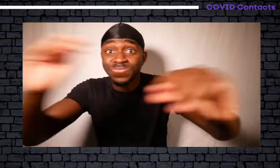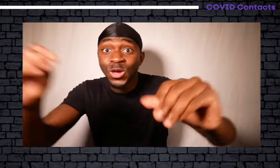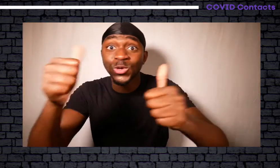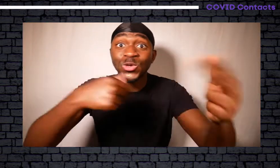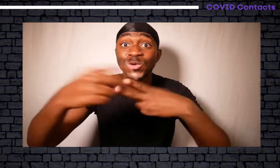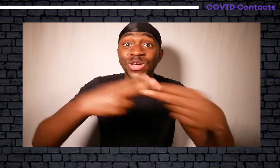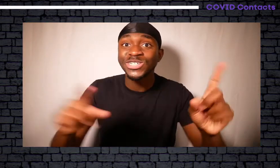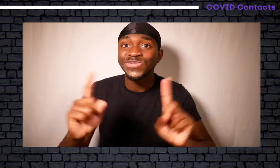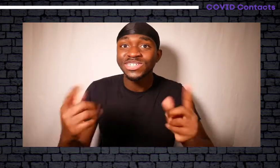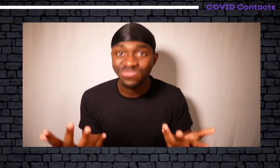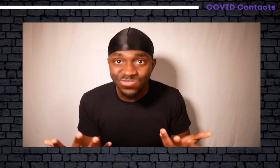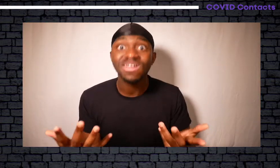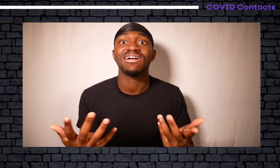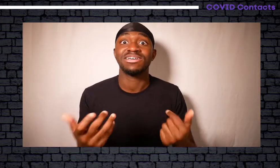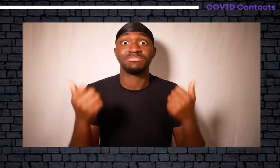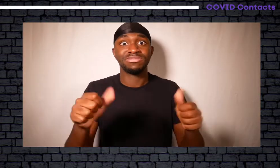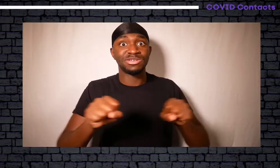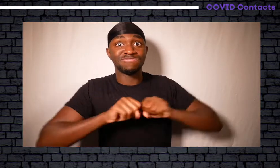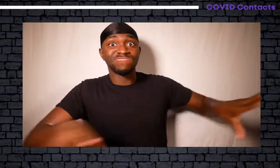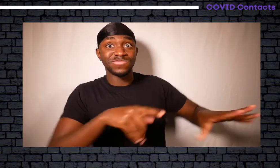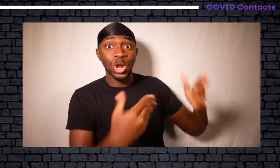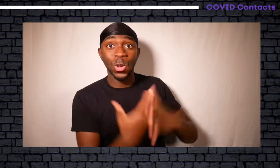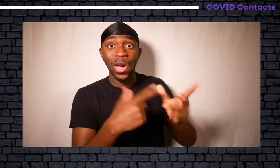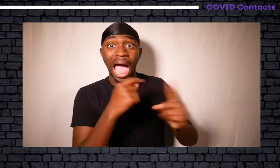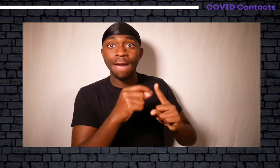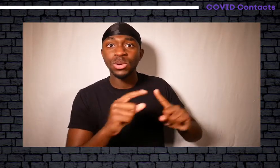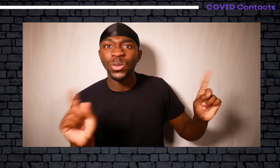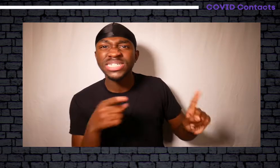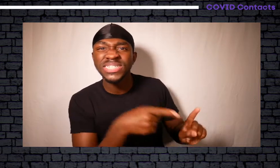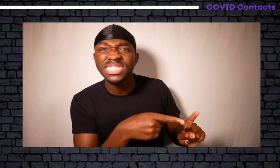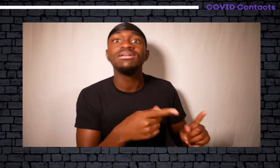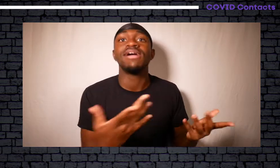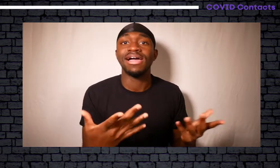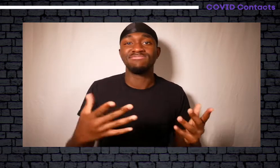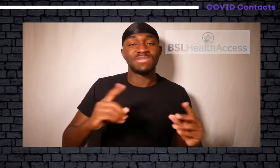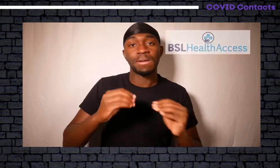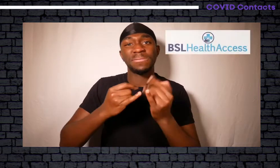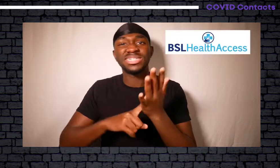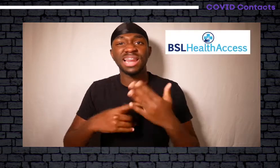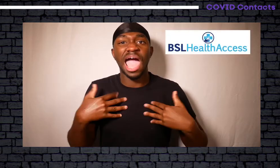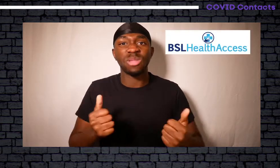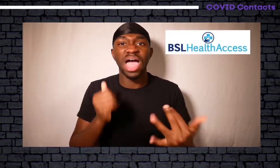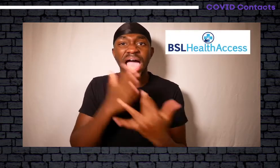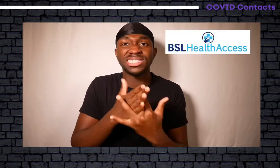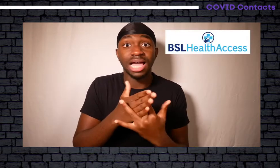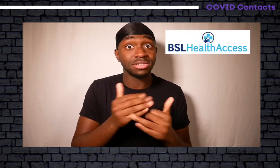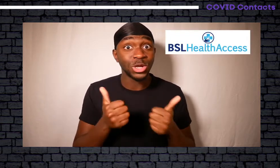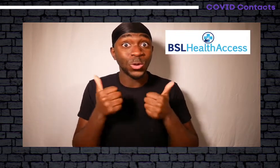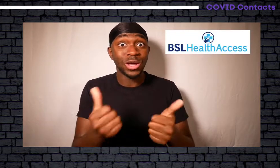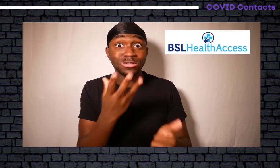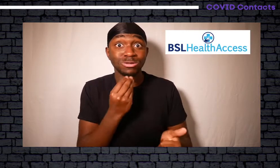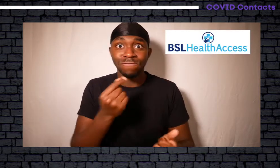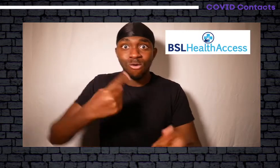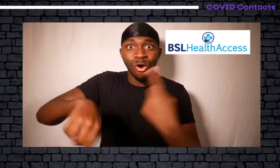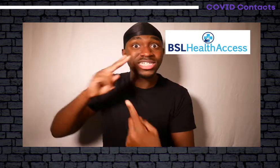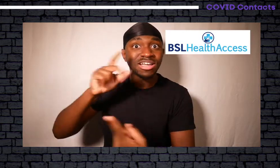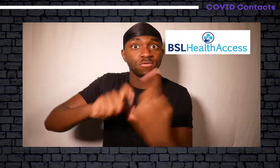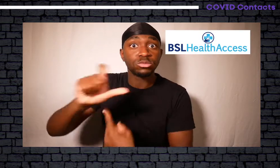But good news! A new app designed to allow access for BSL users to all